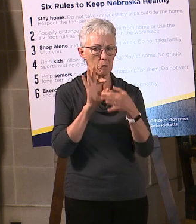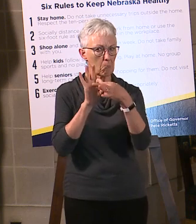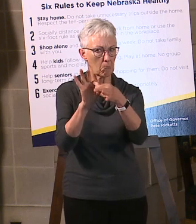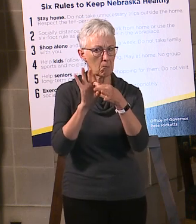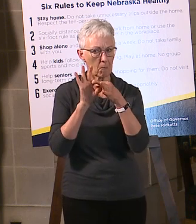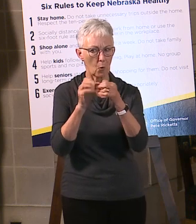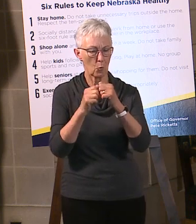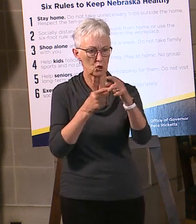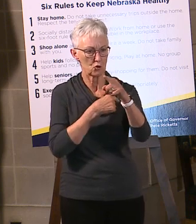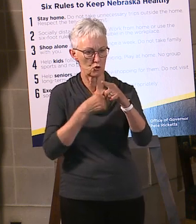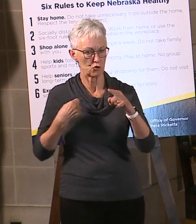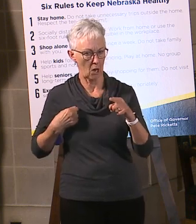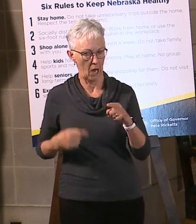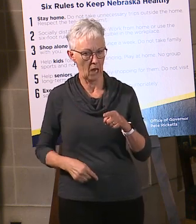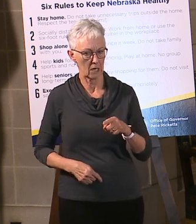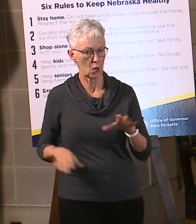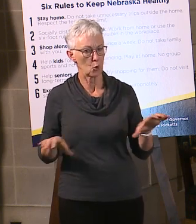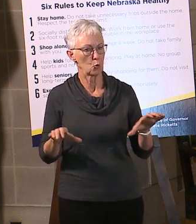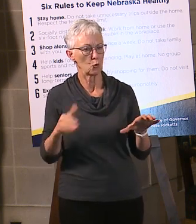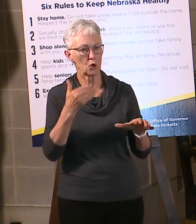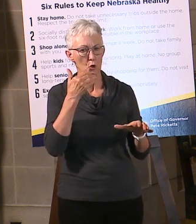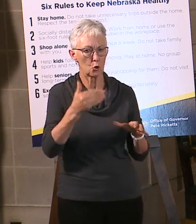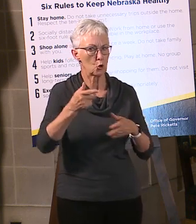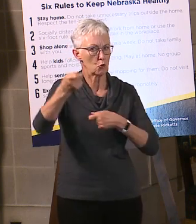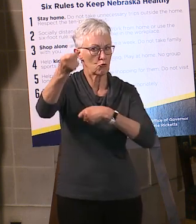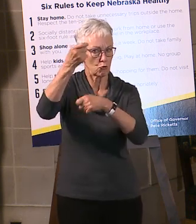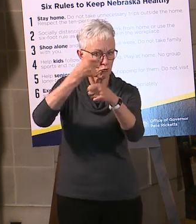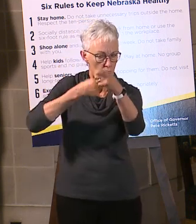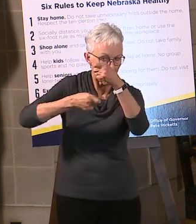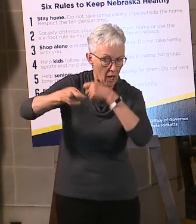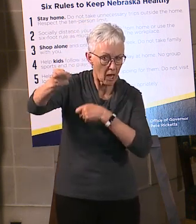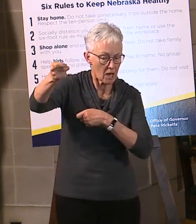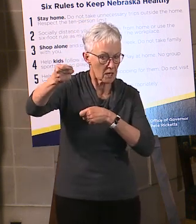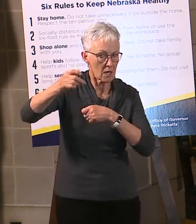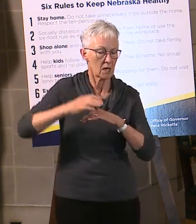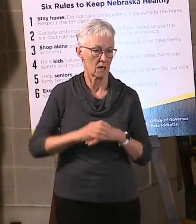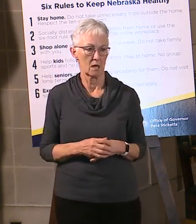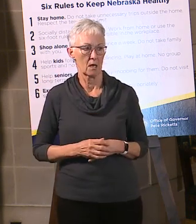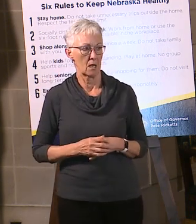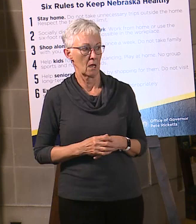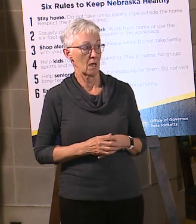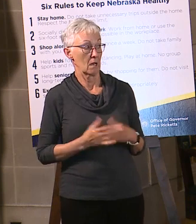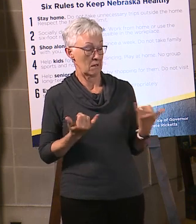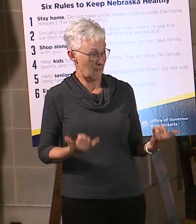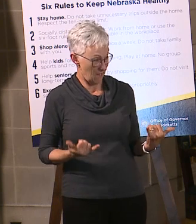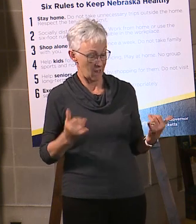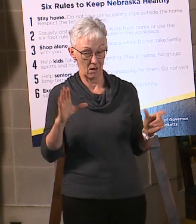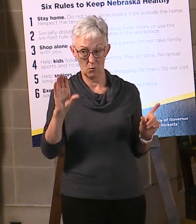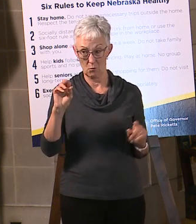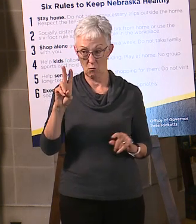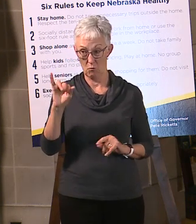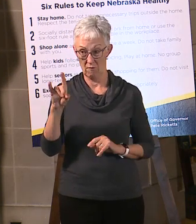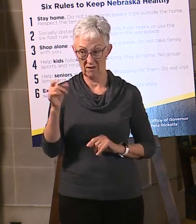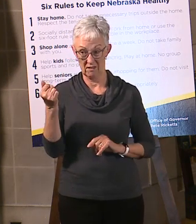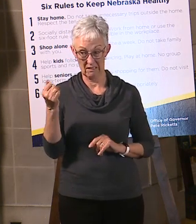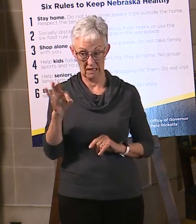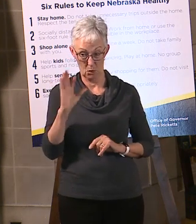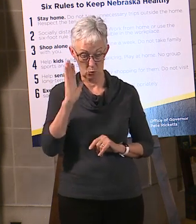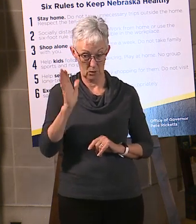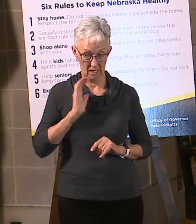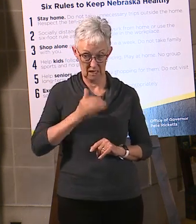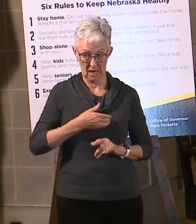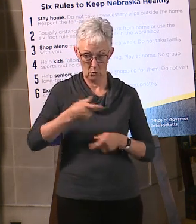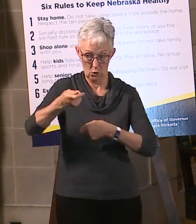the U.S. as a whole from that. Due to COVID-19, do you believe our trade partnership will change with China, or is it early to make that